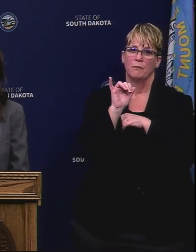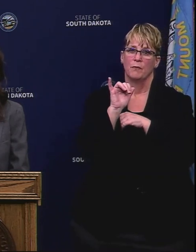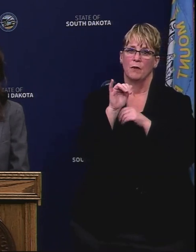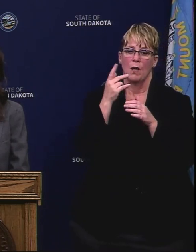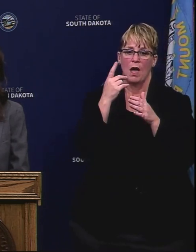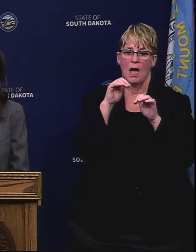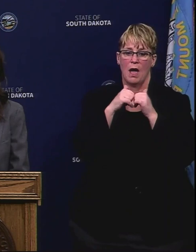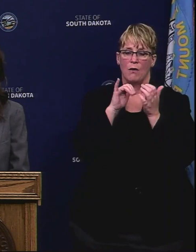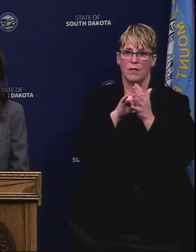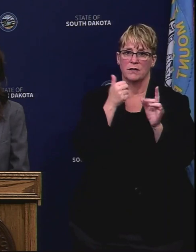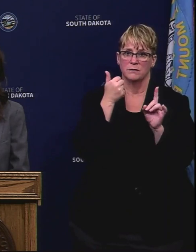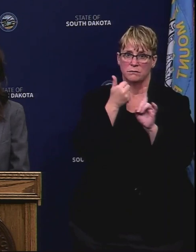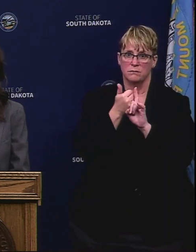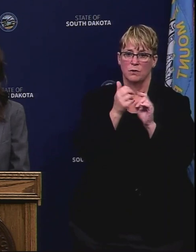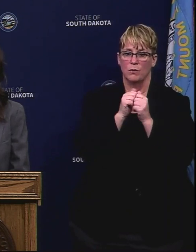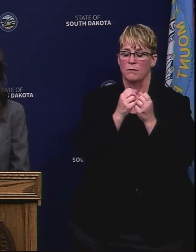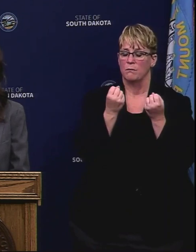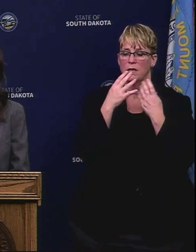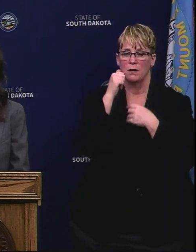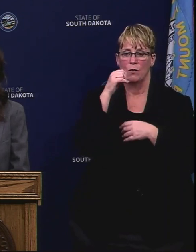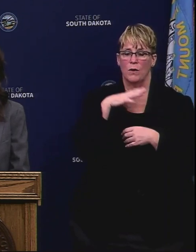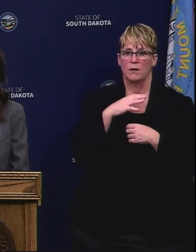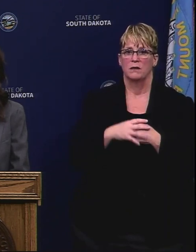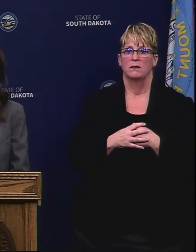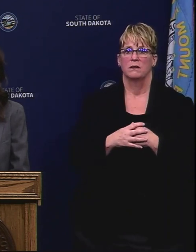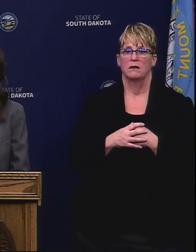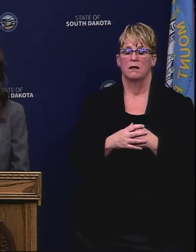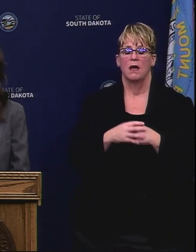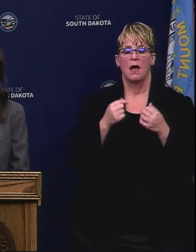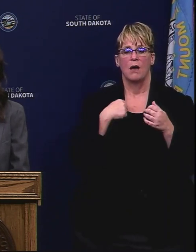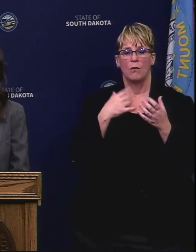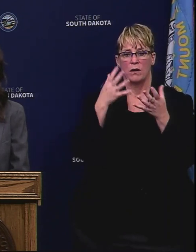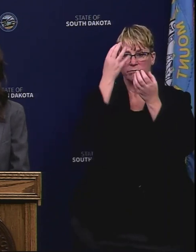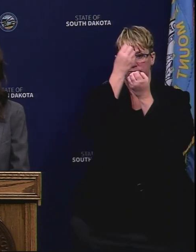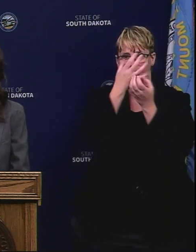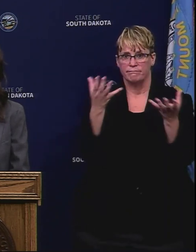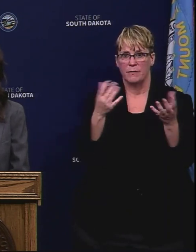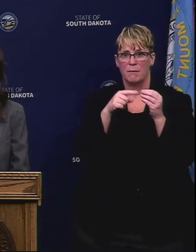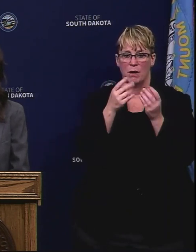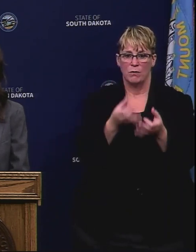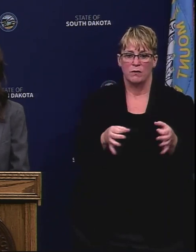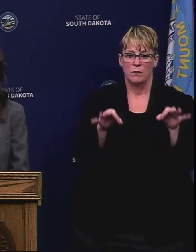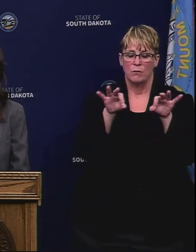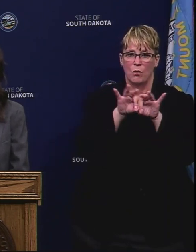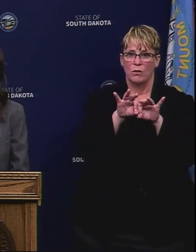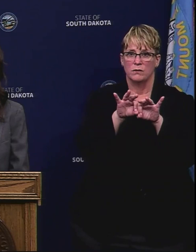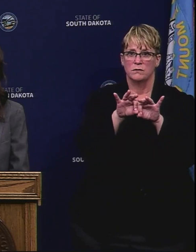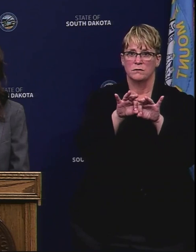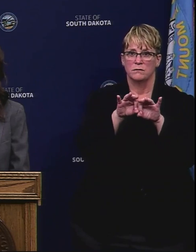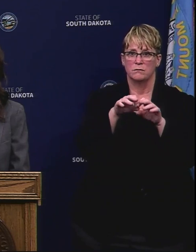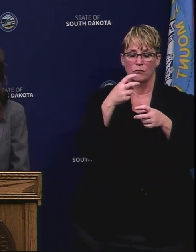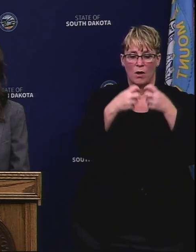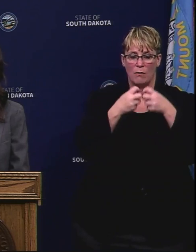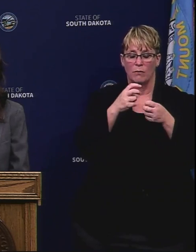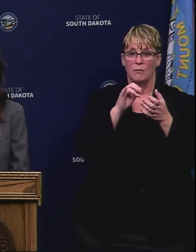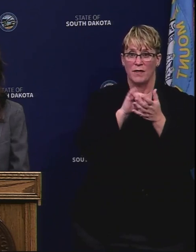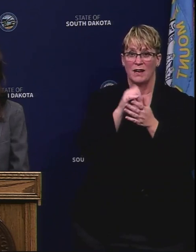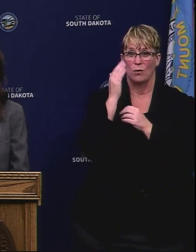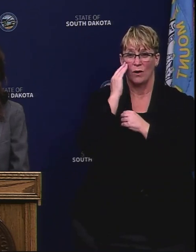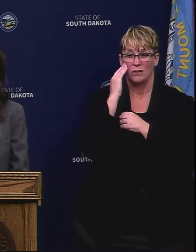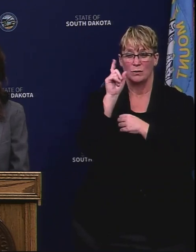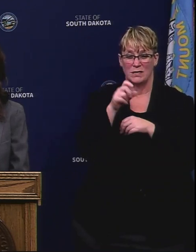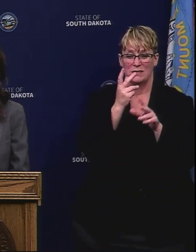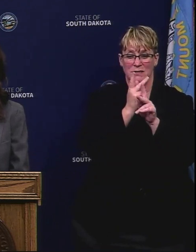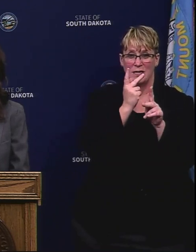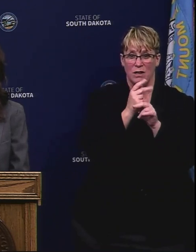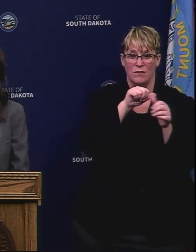that has impacted so many women. I want to educate communities about the important issue and draw awareness to the fact that we all need to take